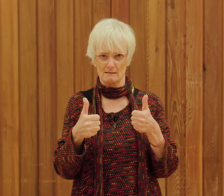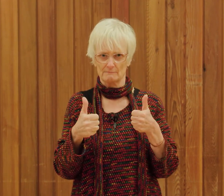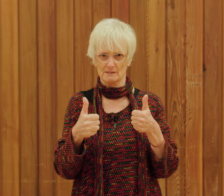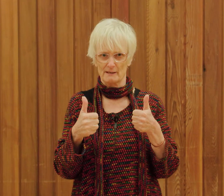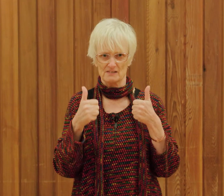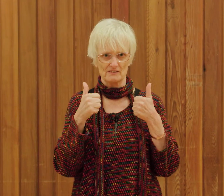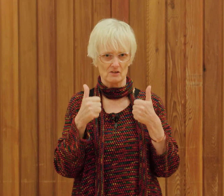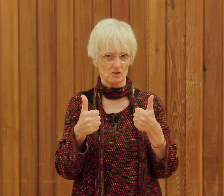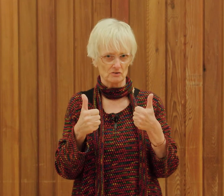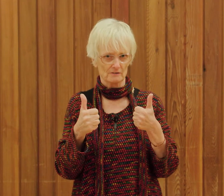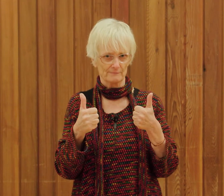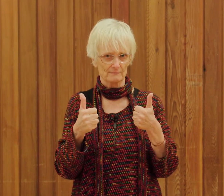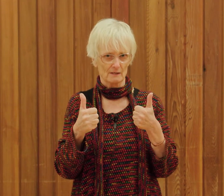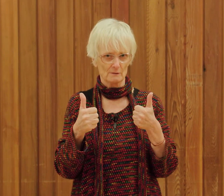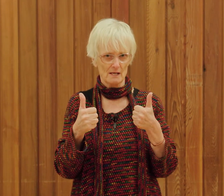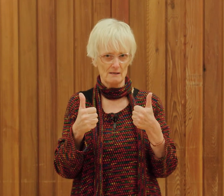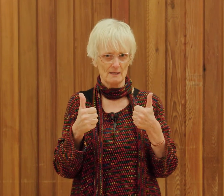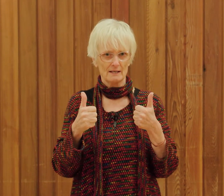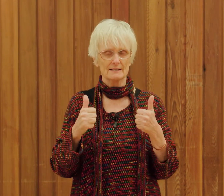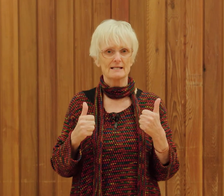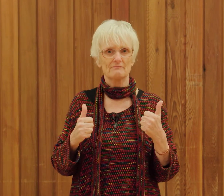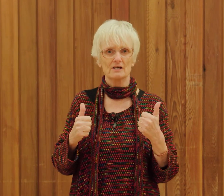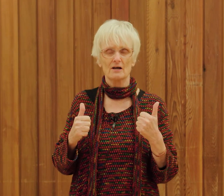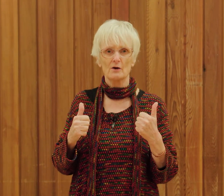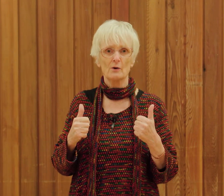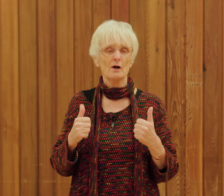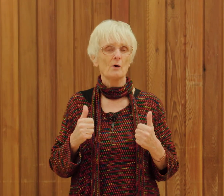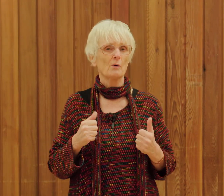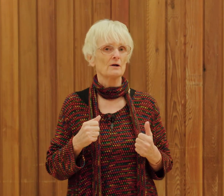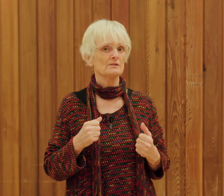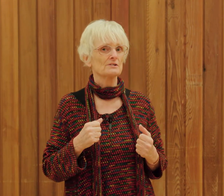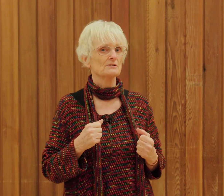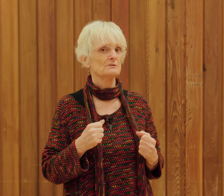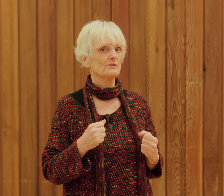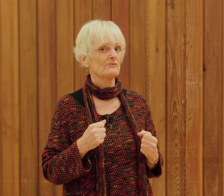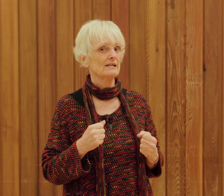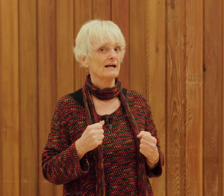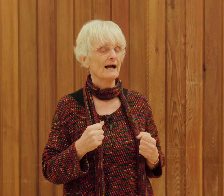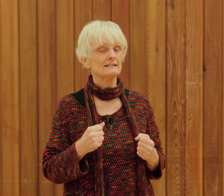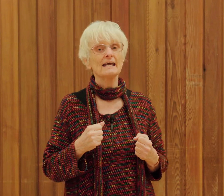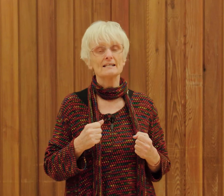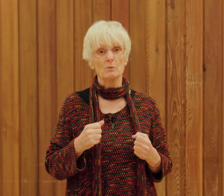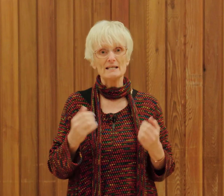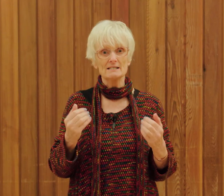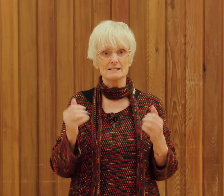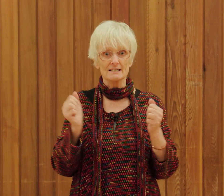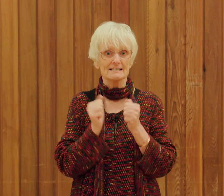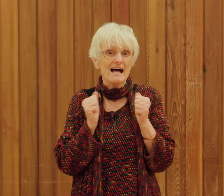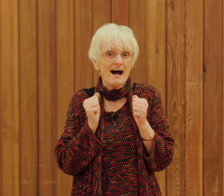to make us feel good okay let's have a go or one two three and it's winter time